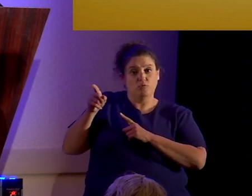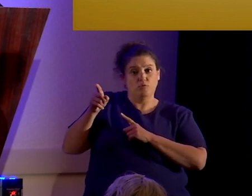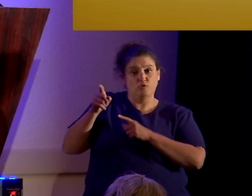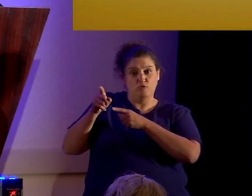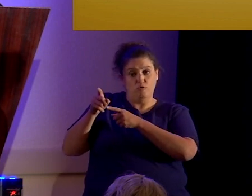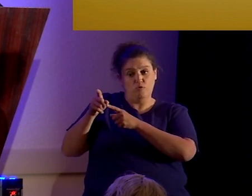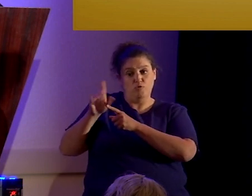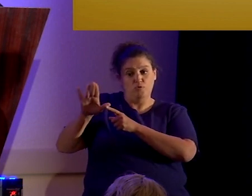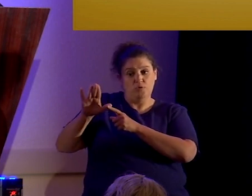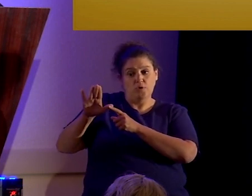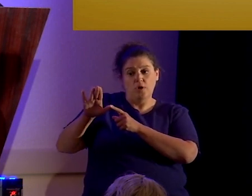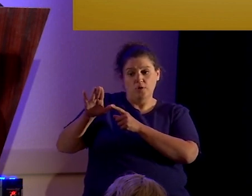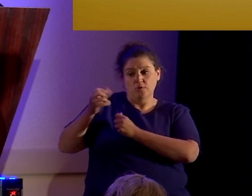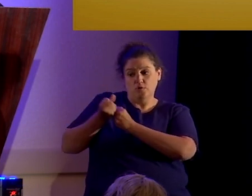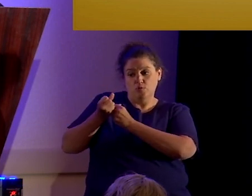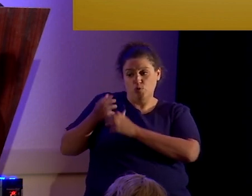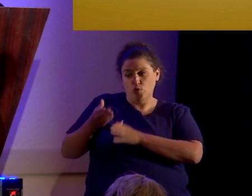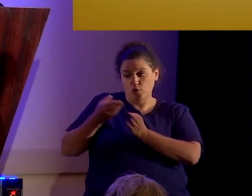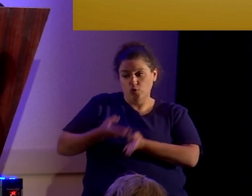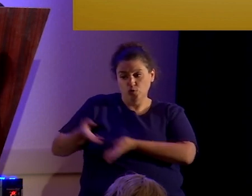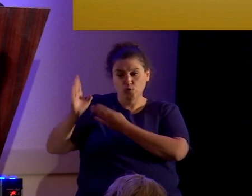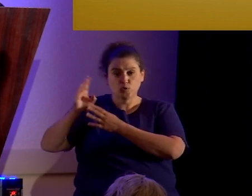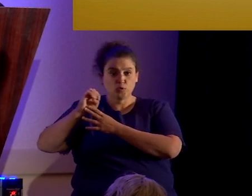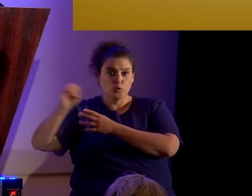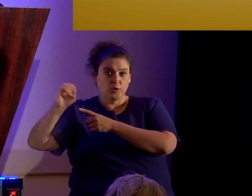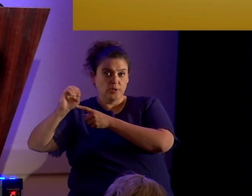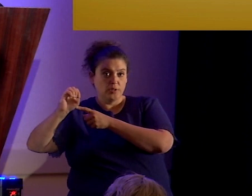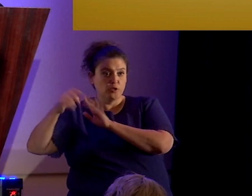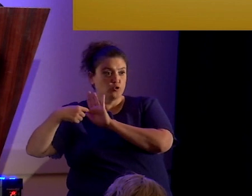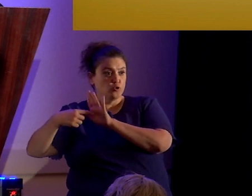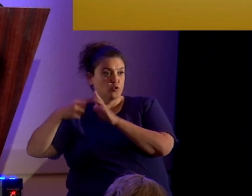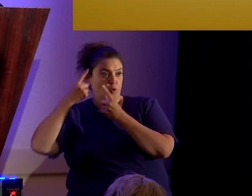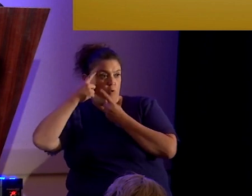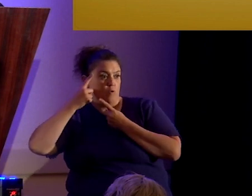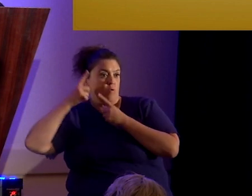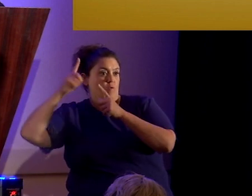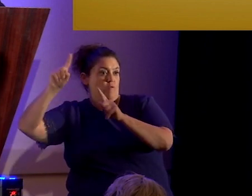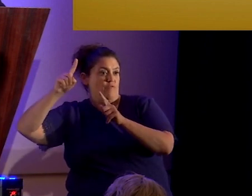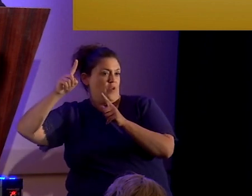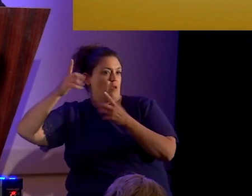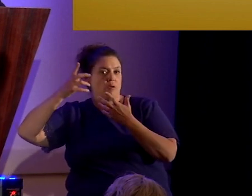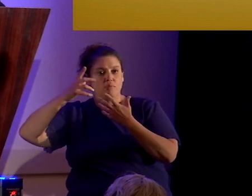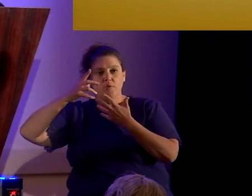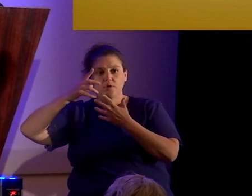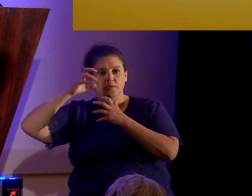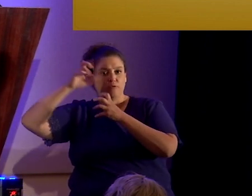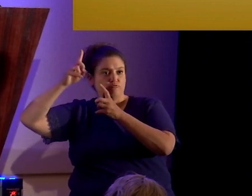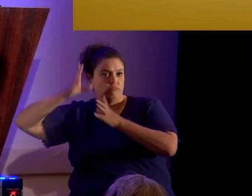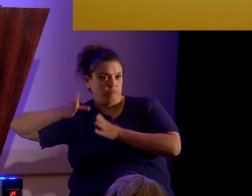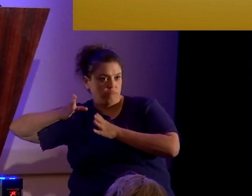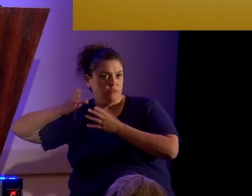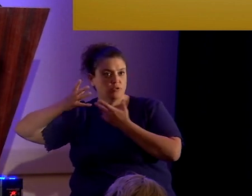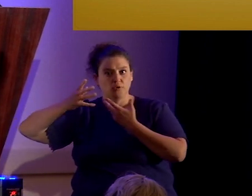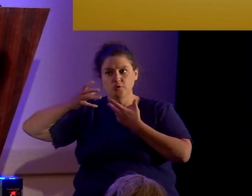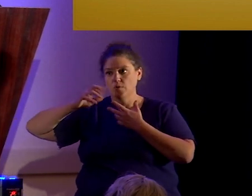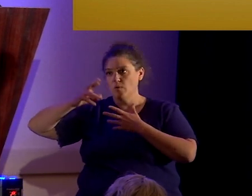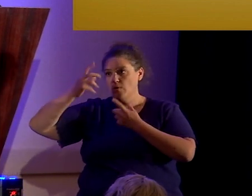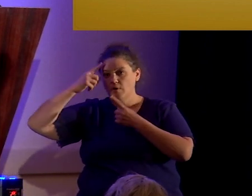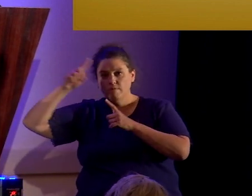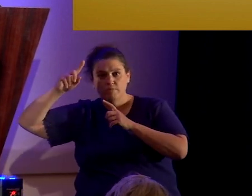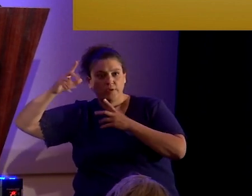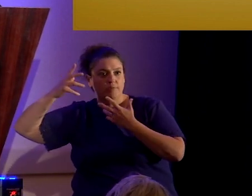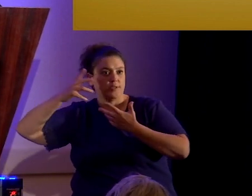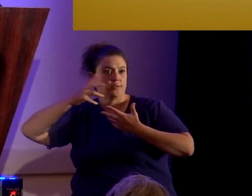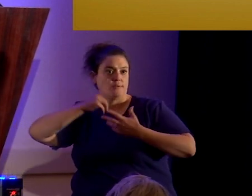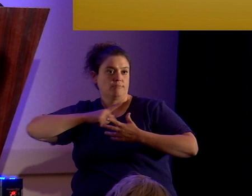coast to show to famous scholars, philologists and so on. And of course, none of them could make